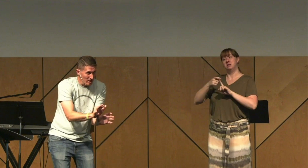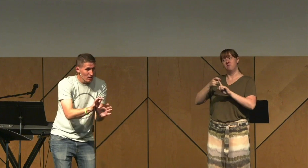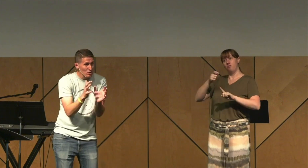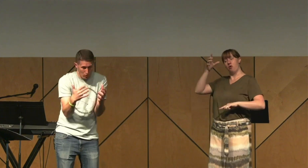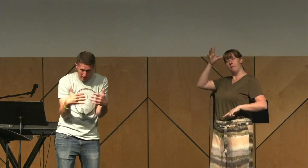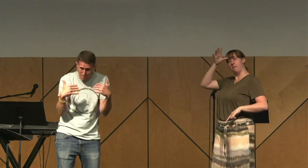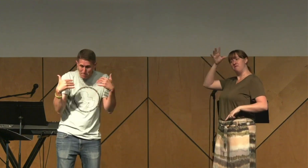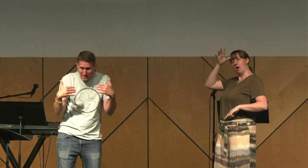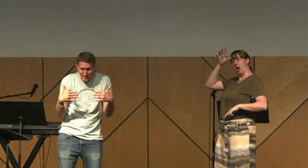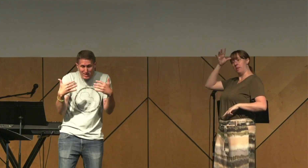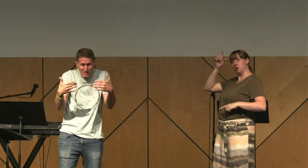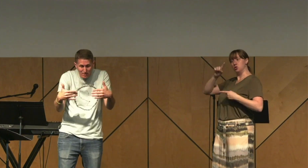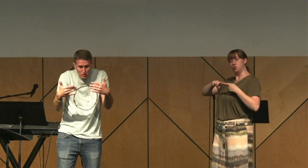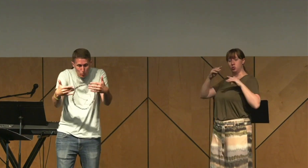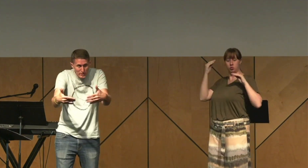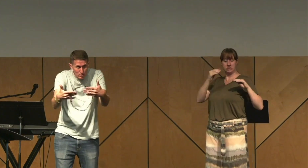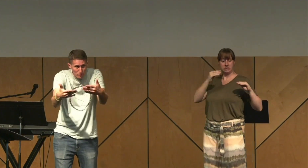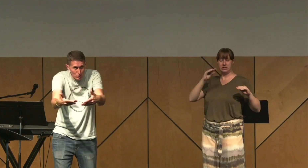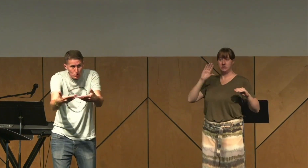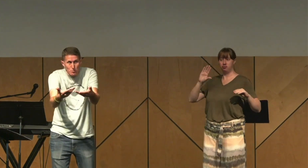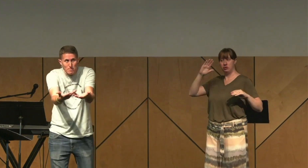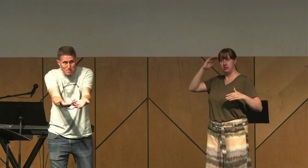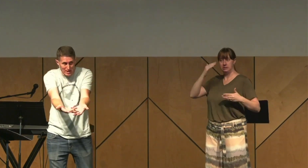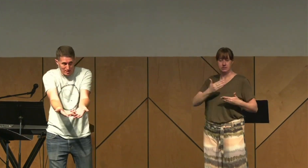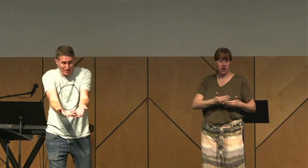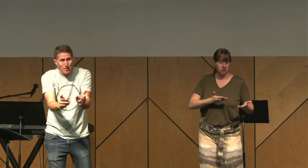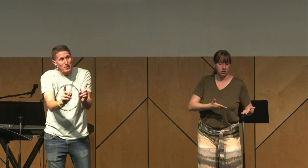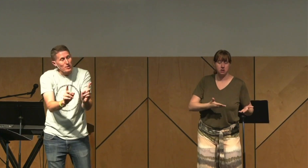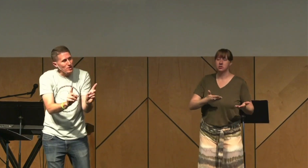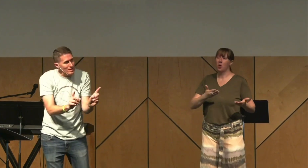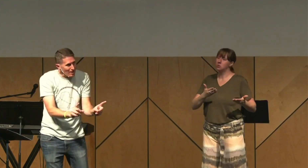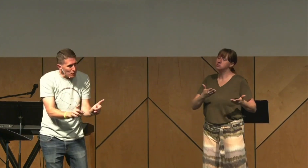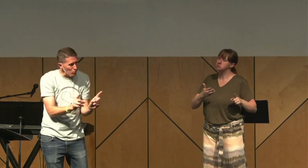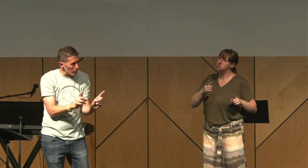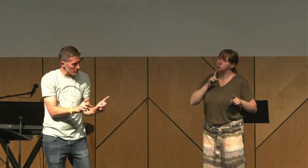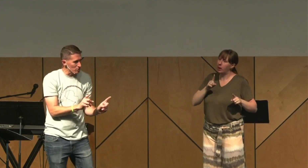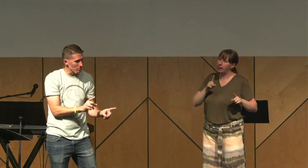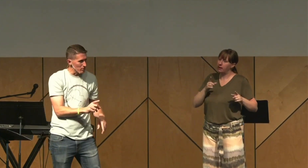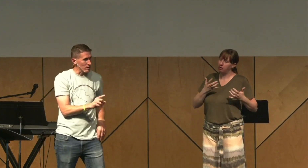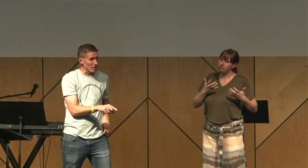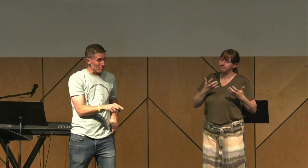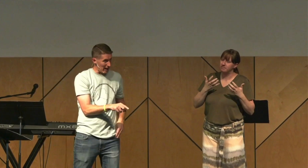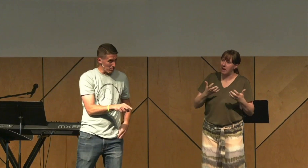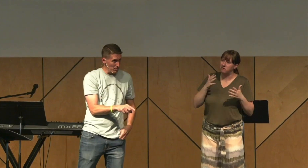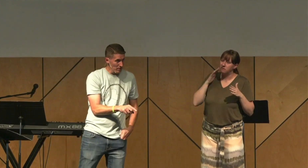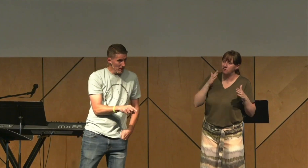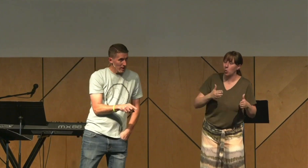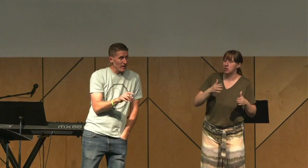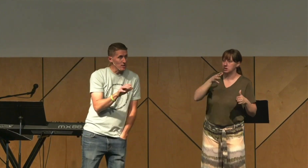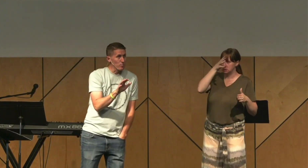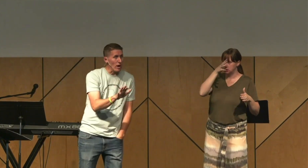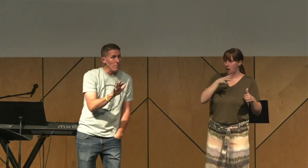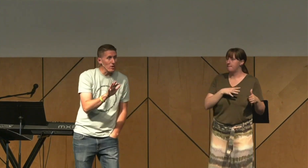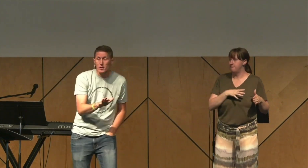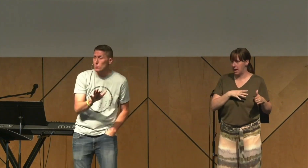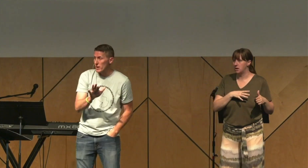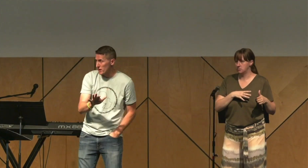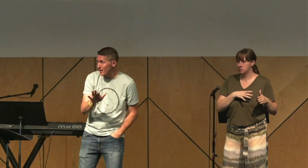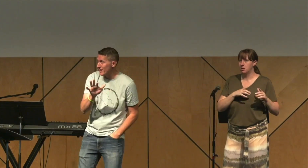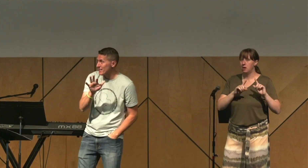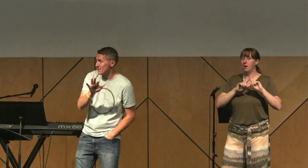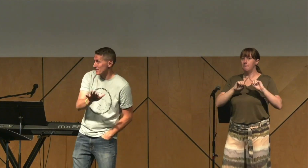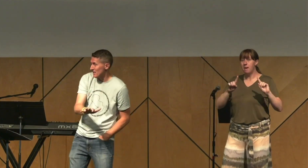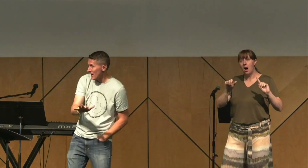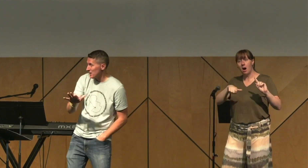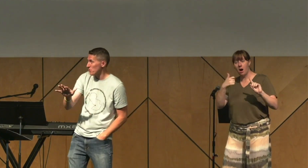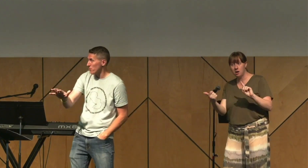son. So, it mainly gives wisdom to men. But there's another wisdom book in the Bible that is primarily